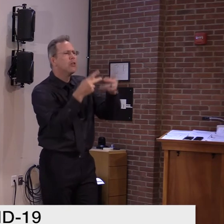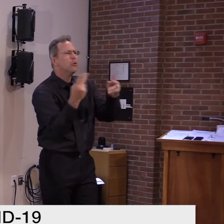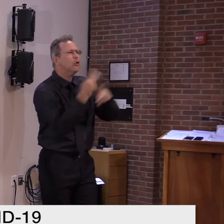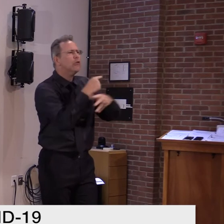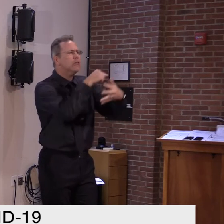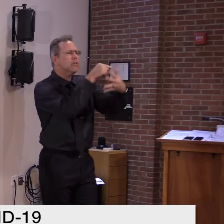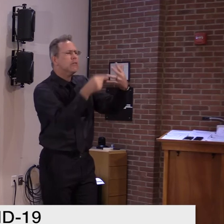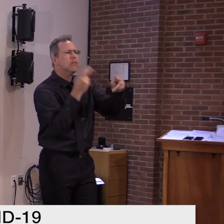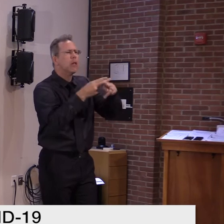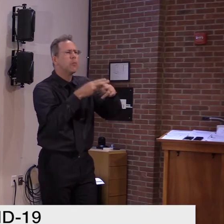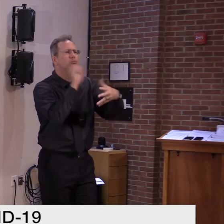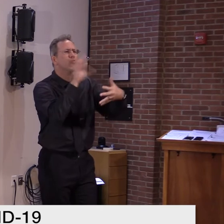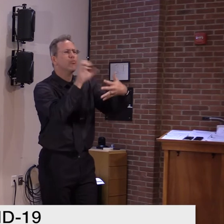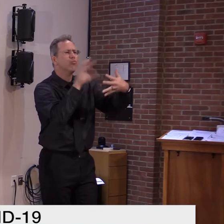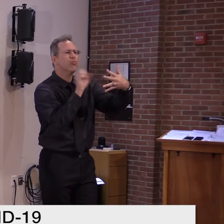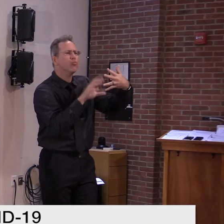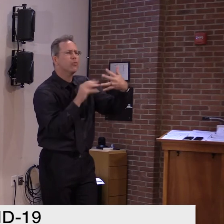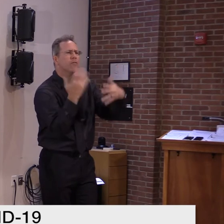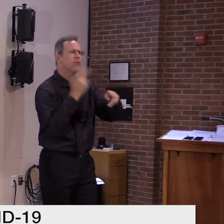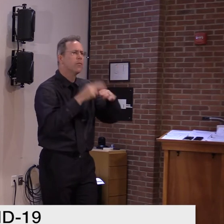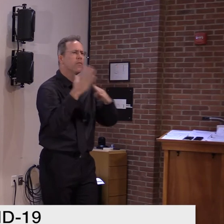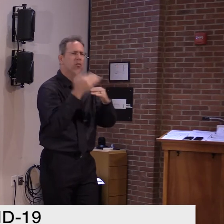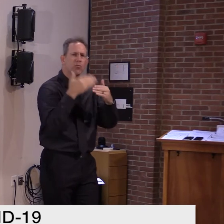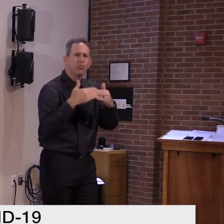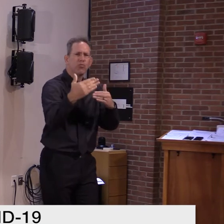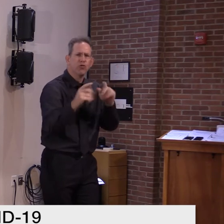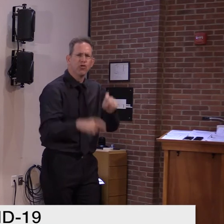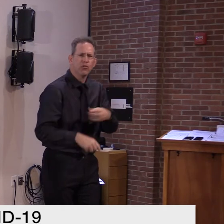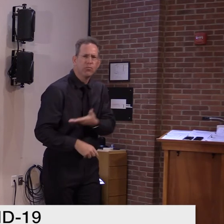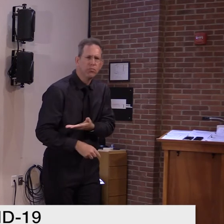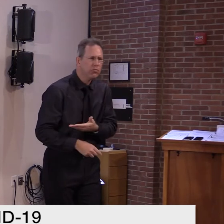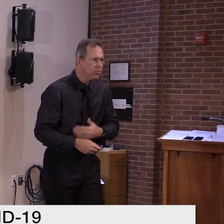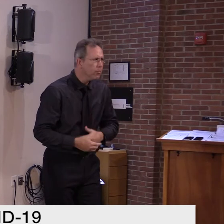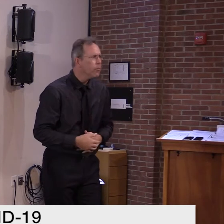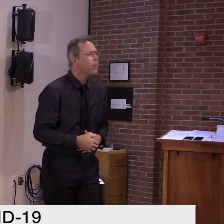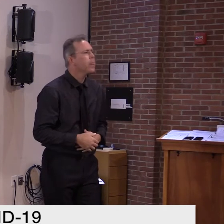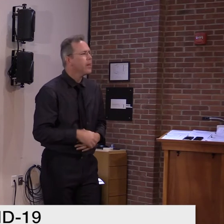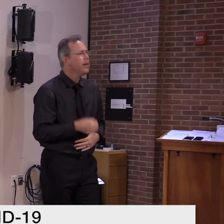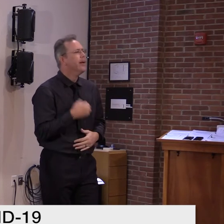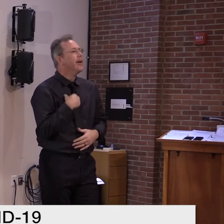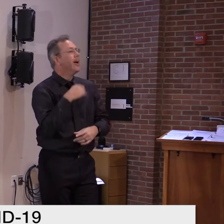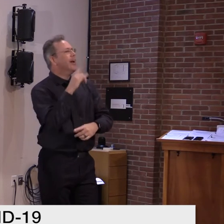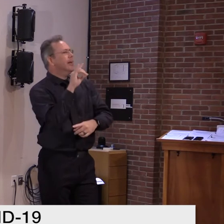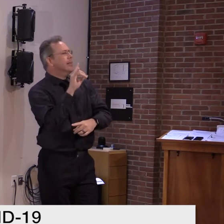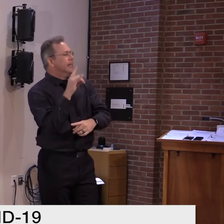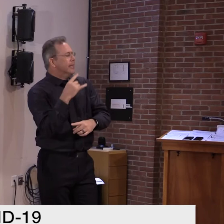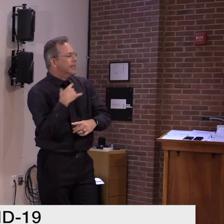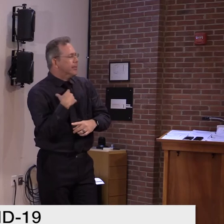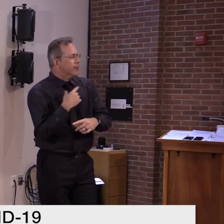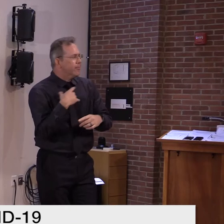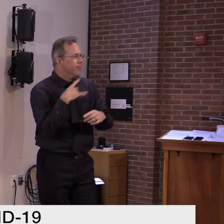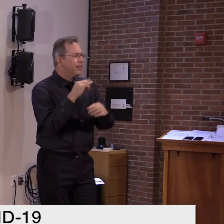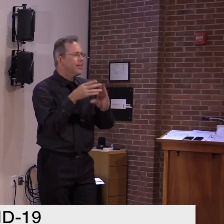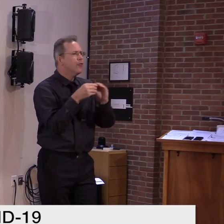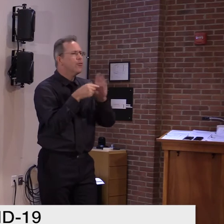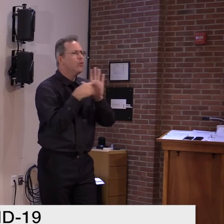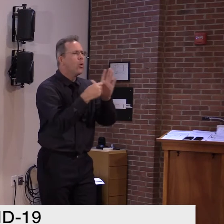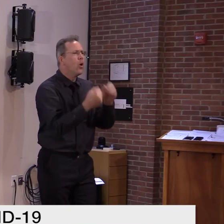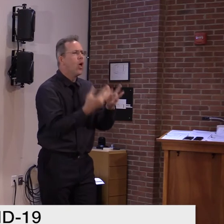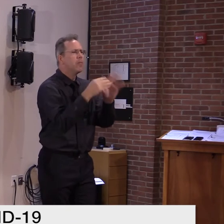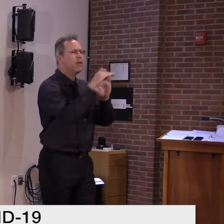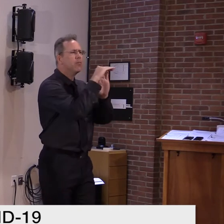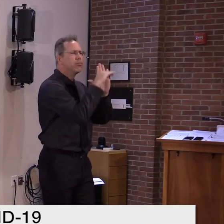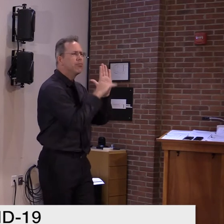Tuesday. I talked about the number of, uh, people that were affected at the time. I can't remember what numbers I used